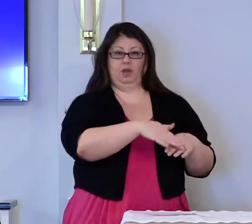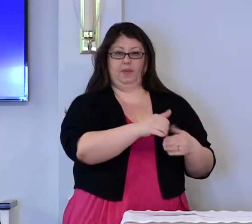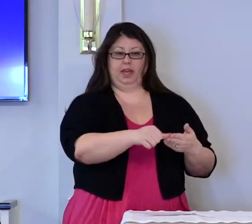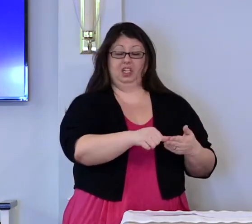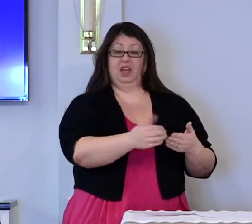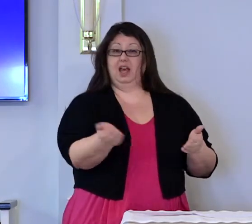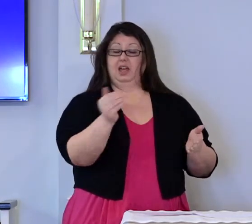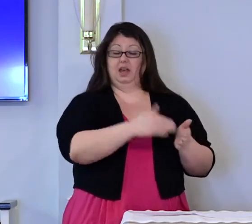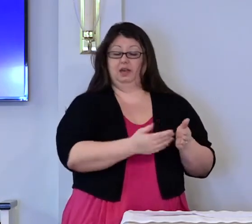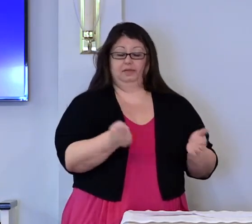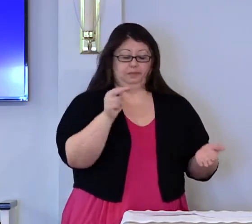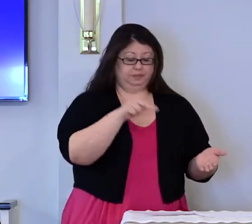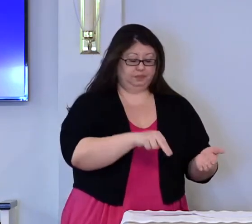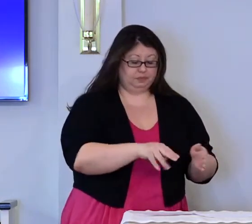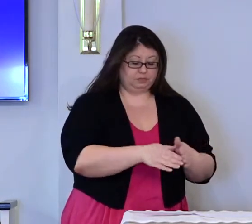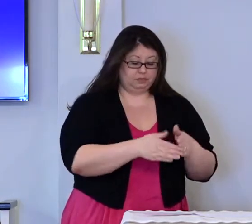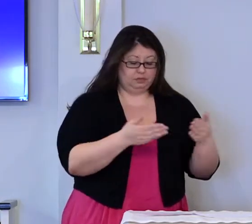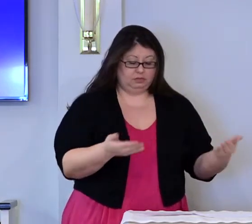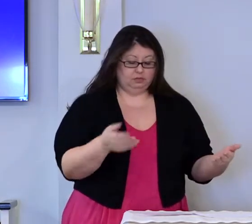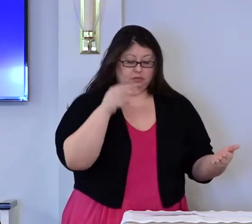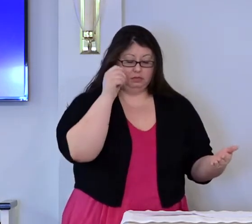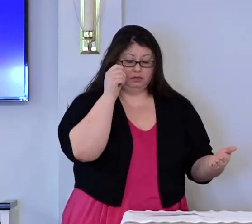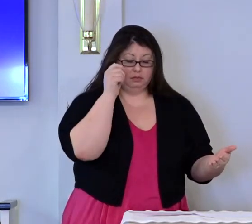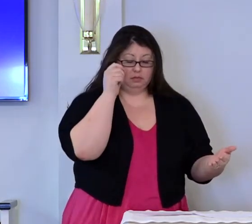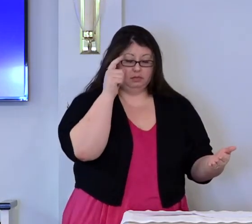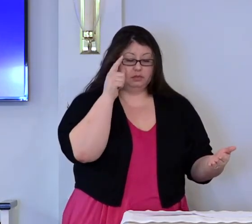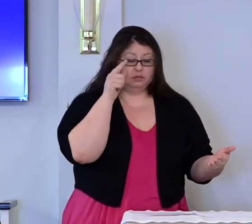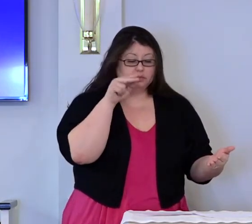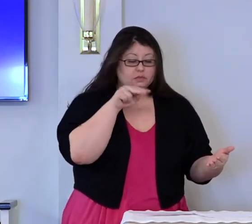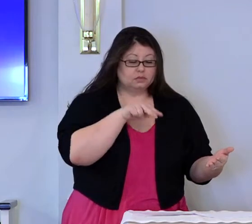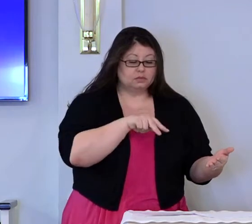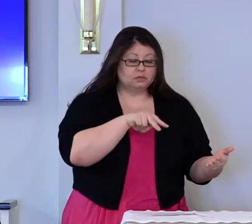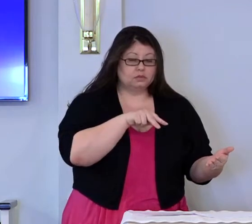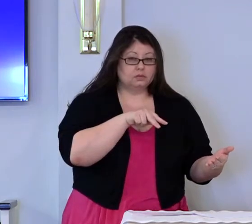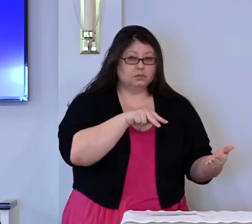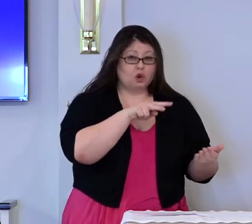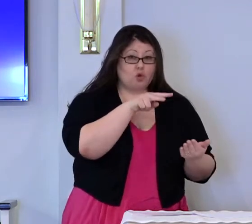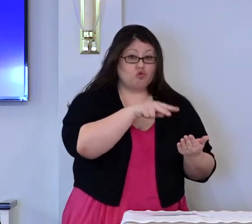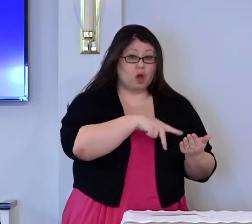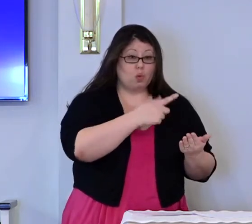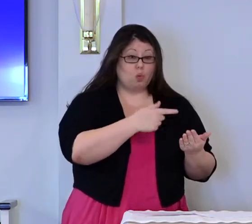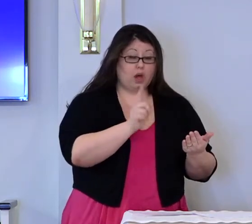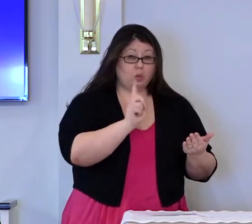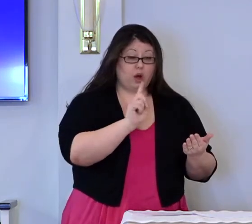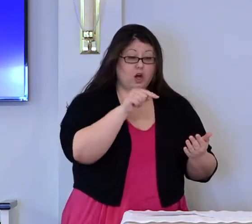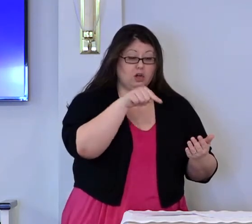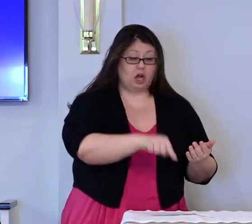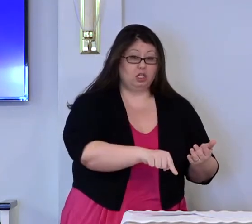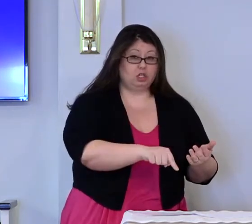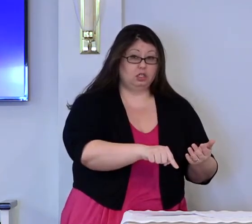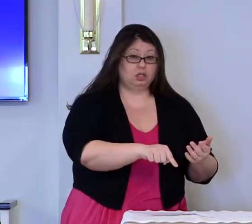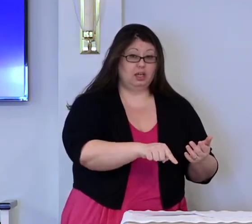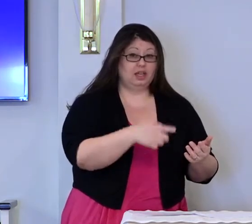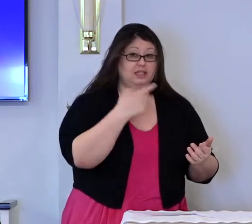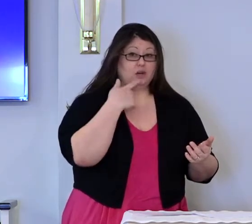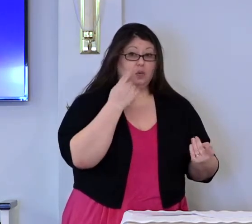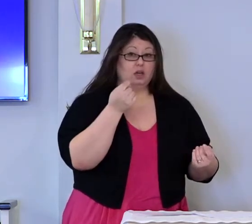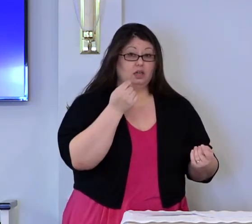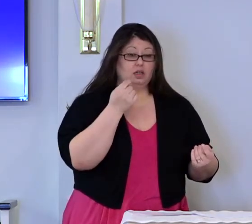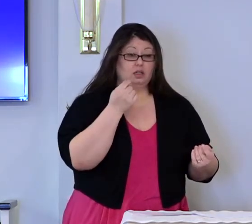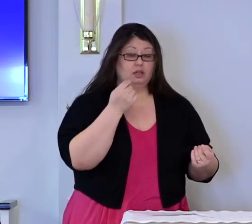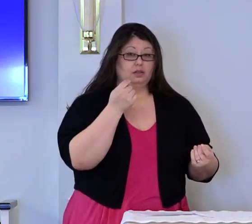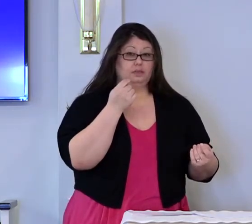Again, he opened his eyes and read what his finger pointed at, and it read,